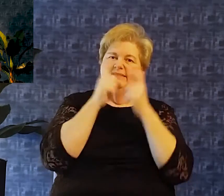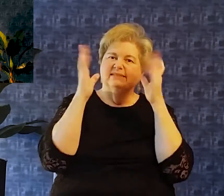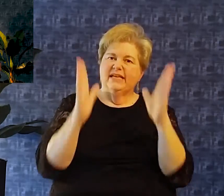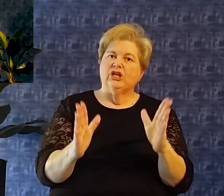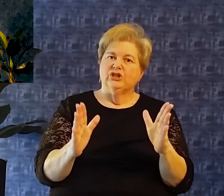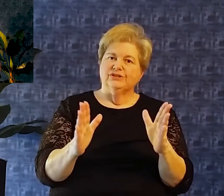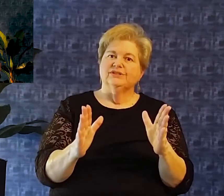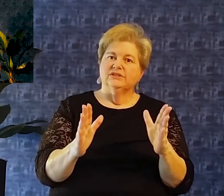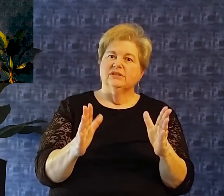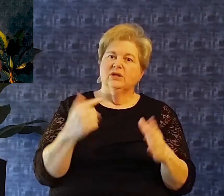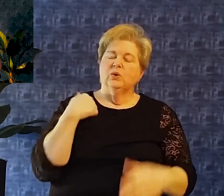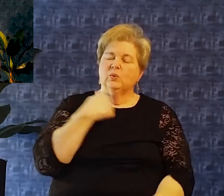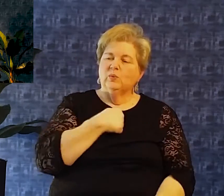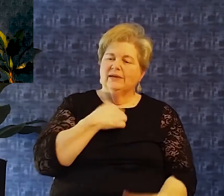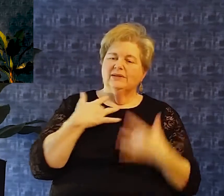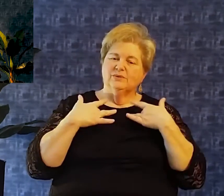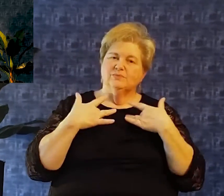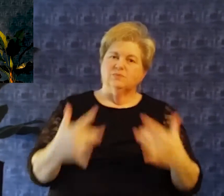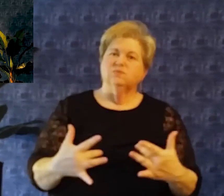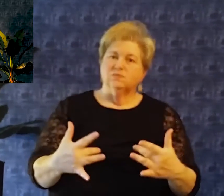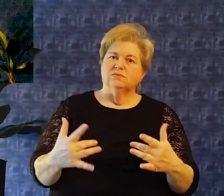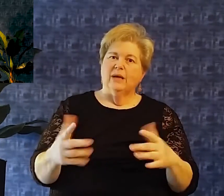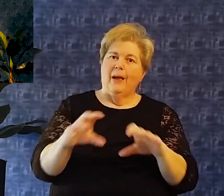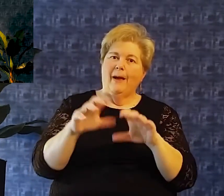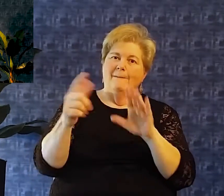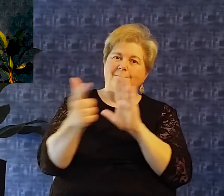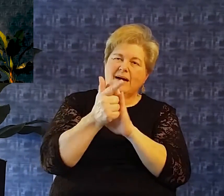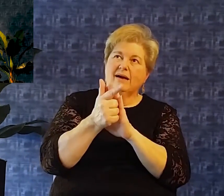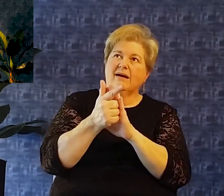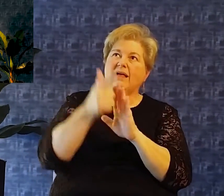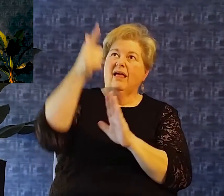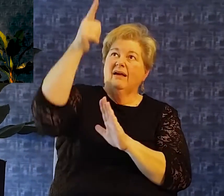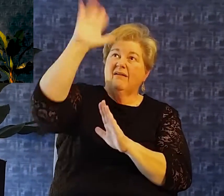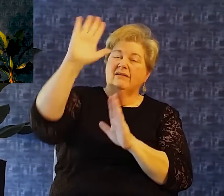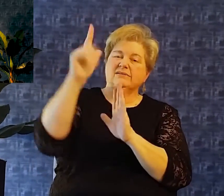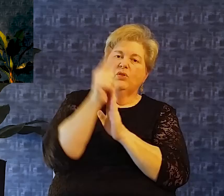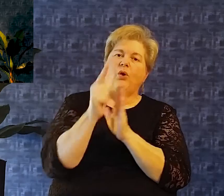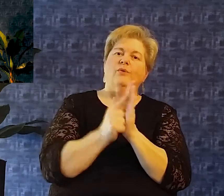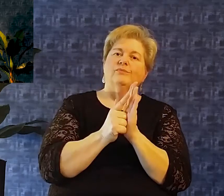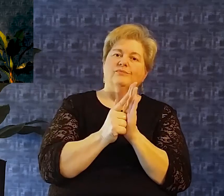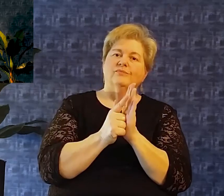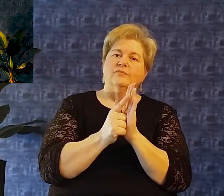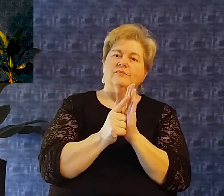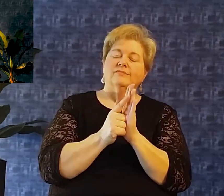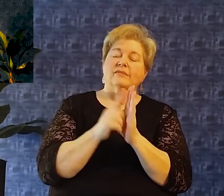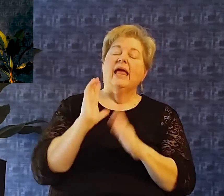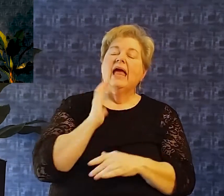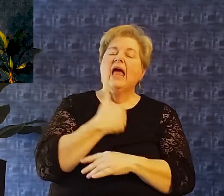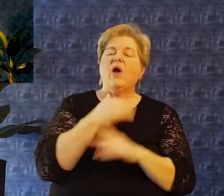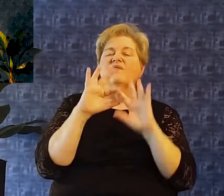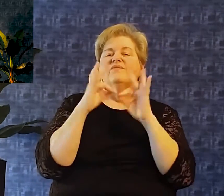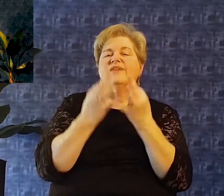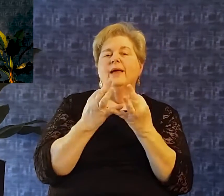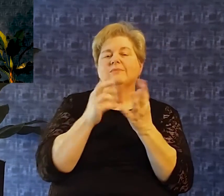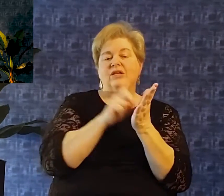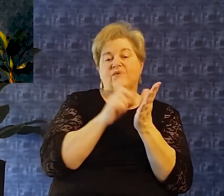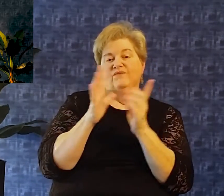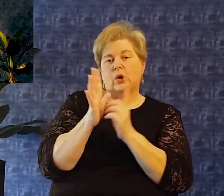In our family devotions the other day One of the devotions was talking about the fact that as new testament